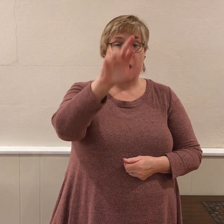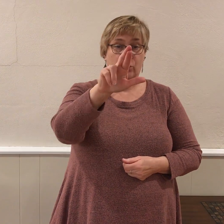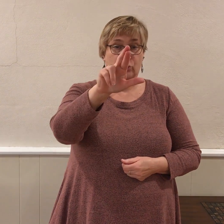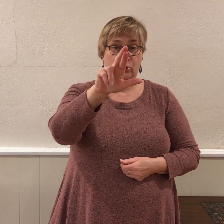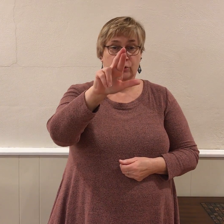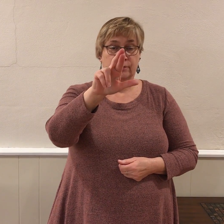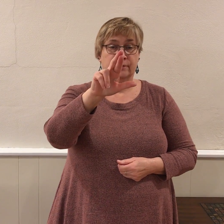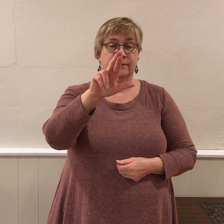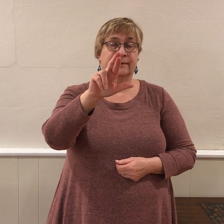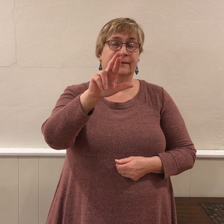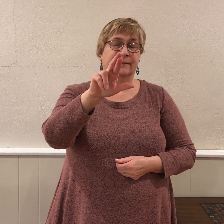The word foster.